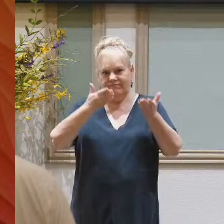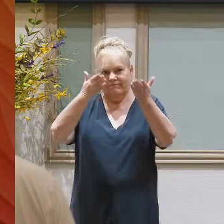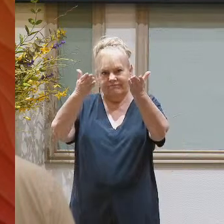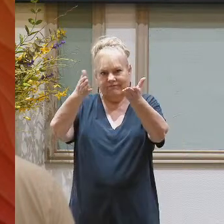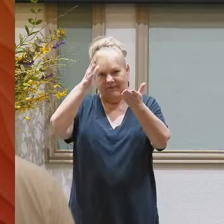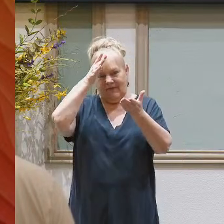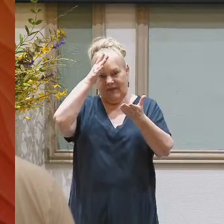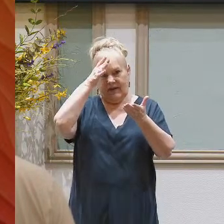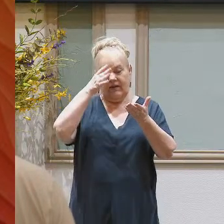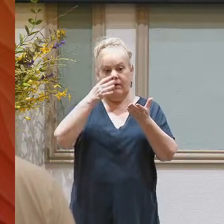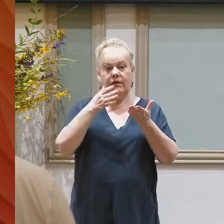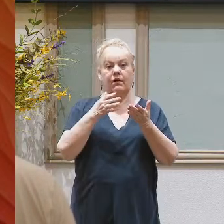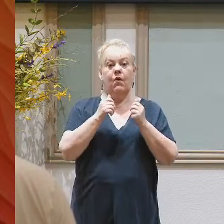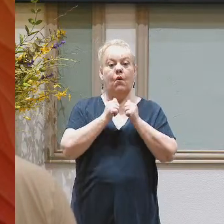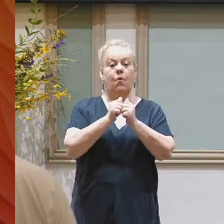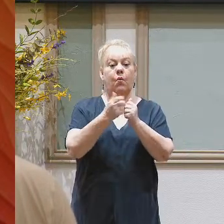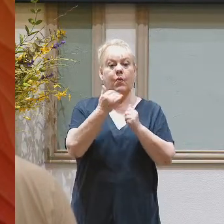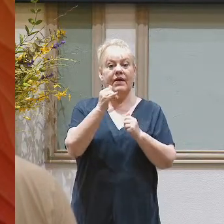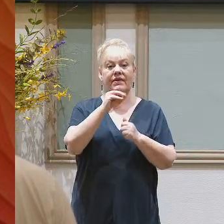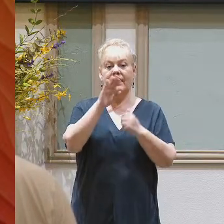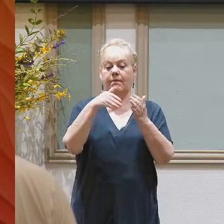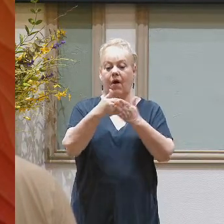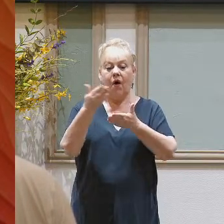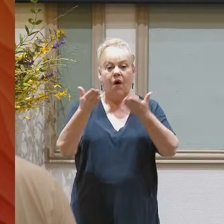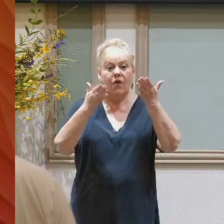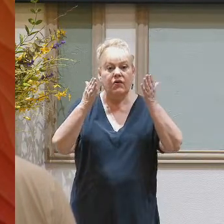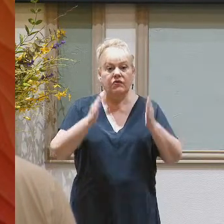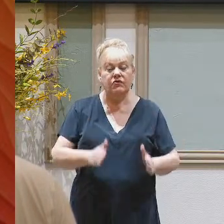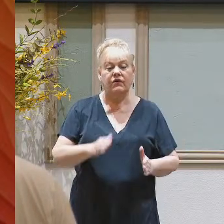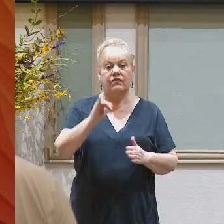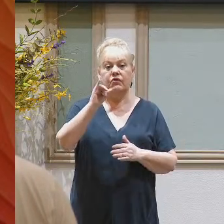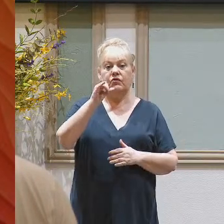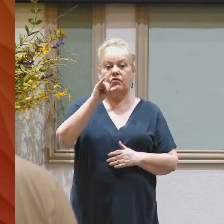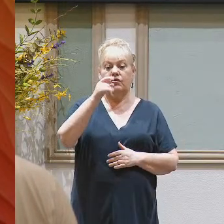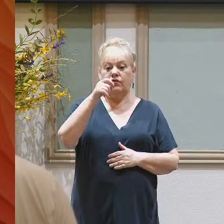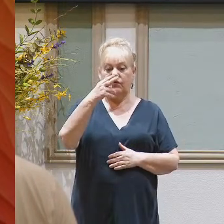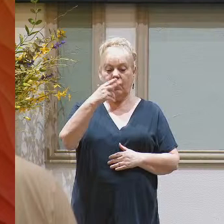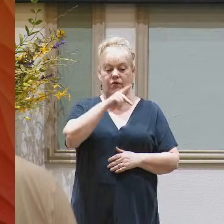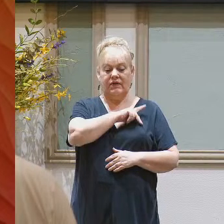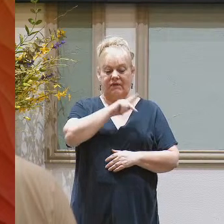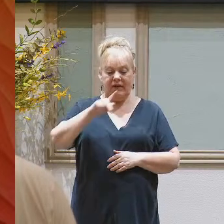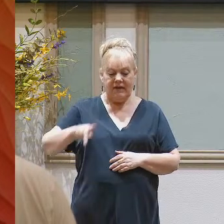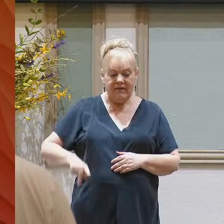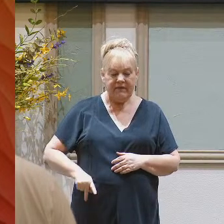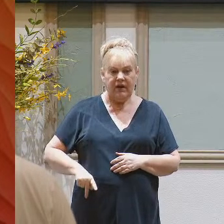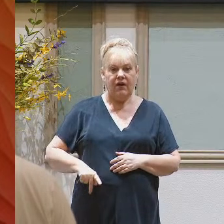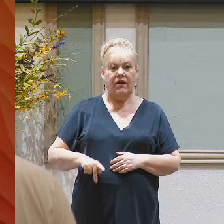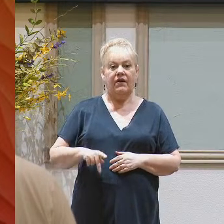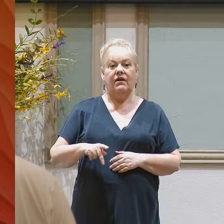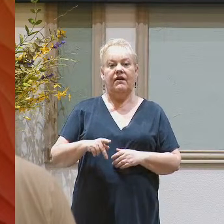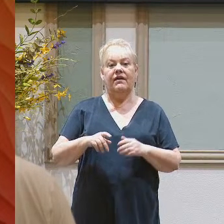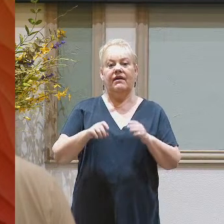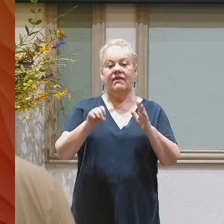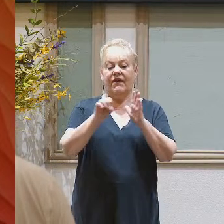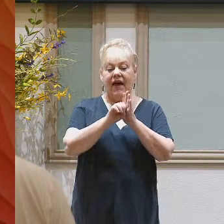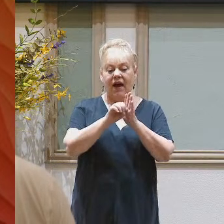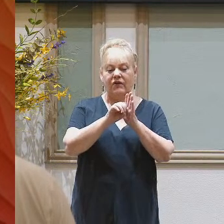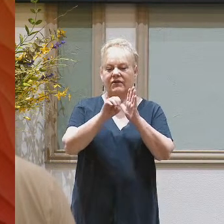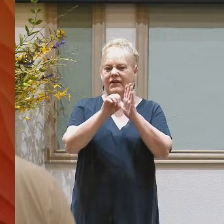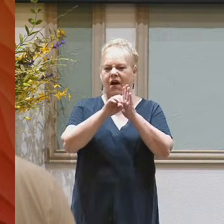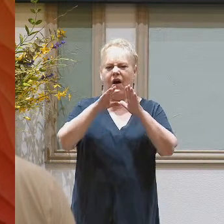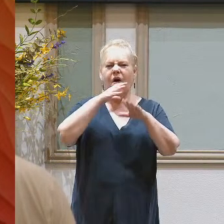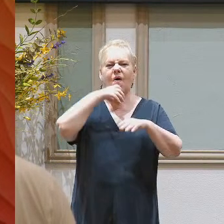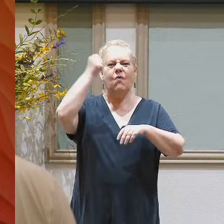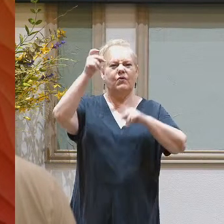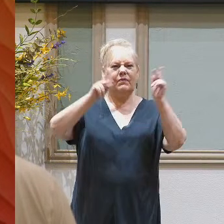With him went up all the servants of Pharaoh, the elders of his household, and all the elders of